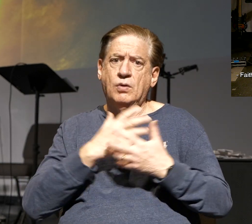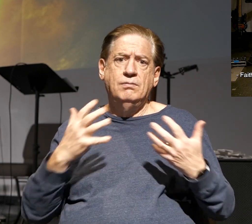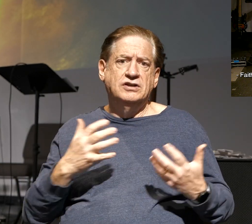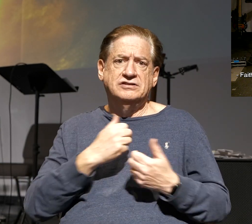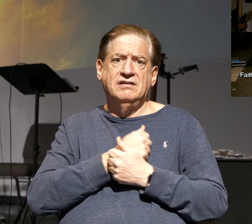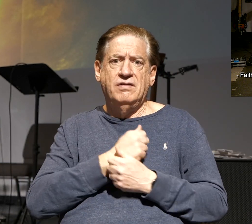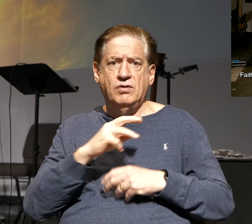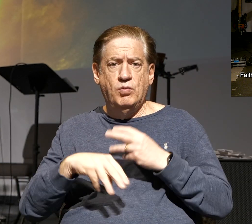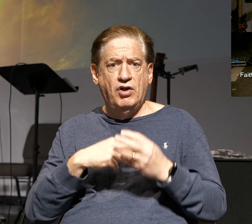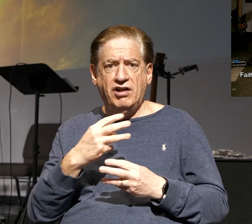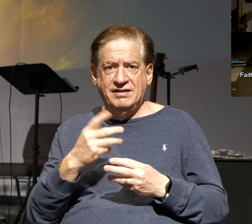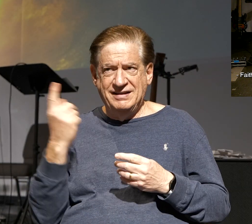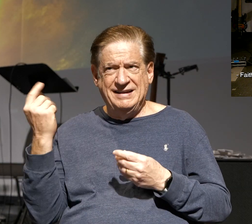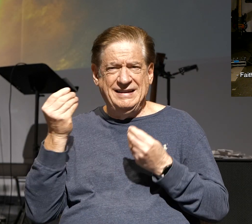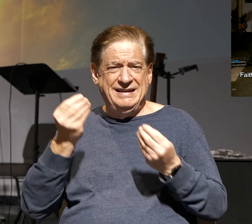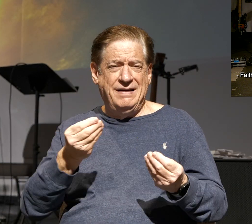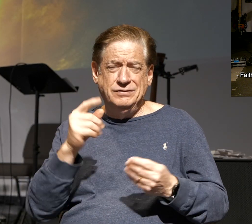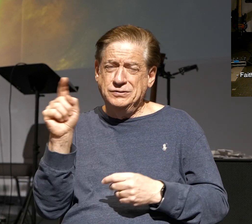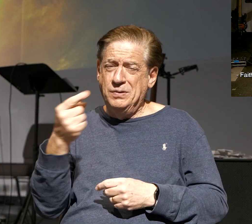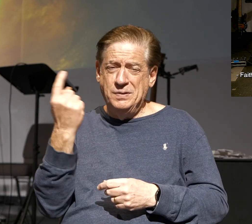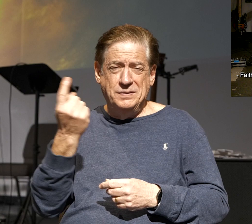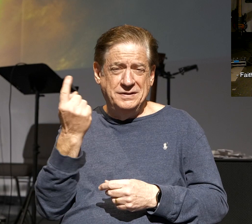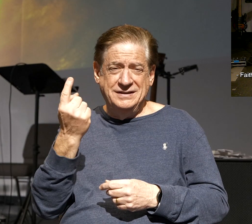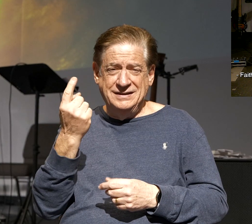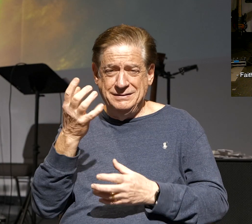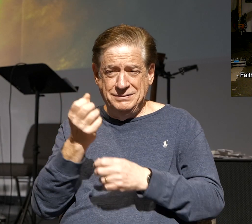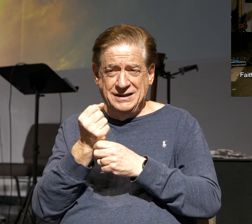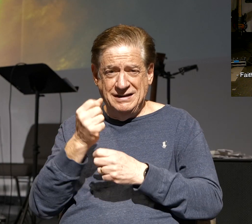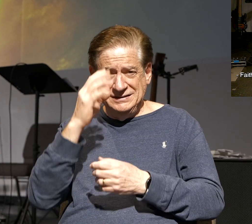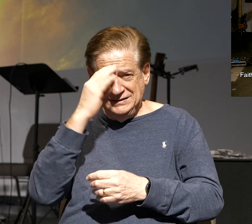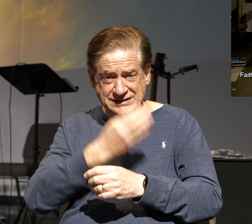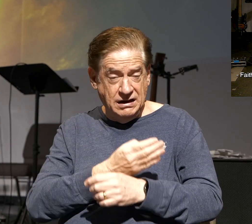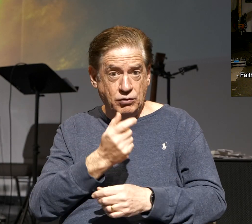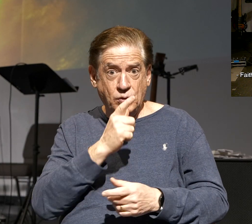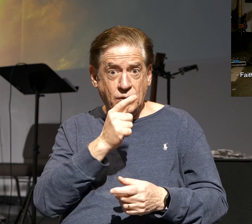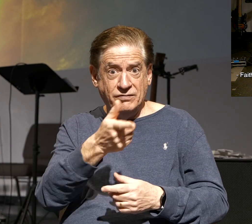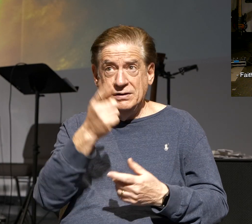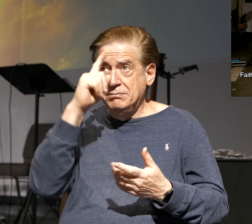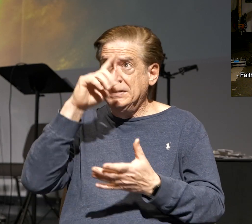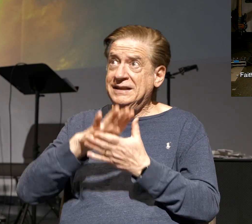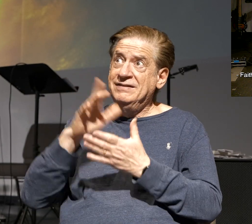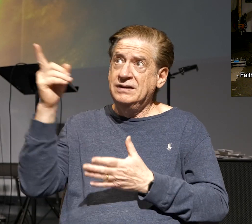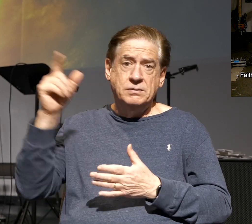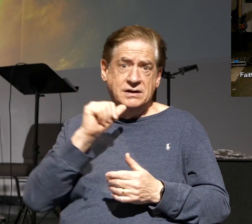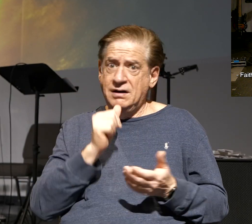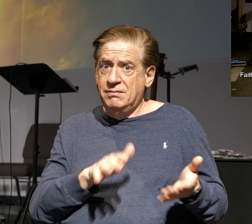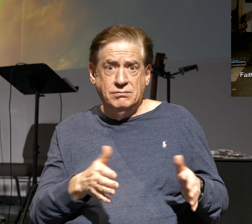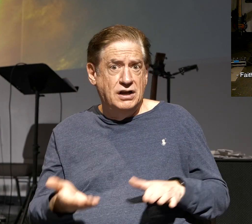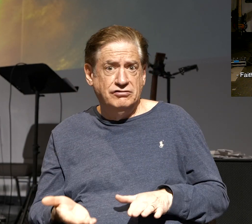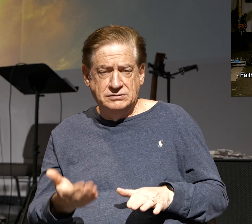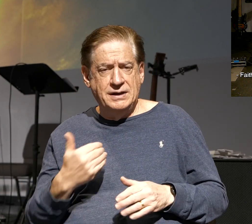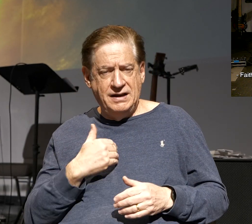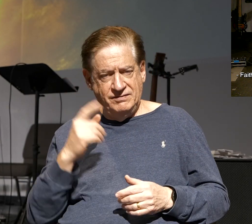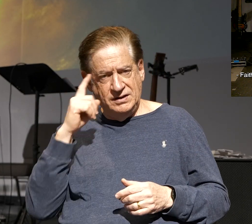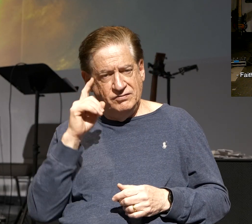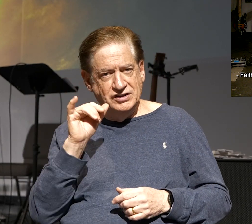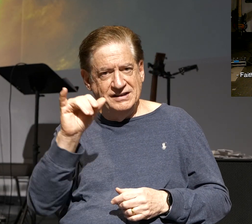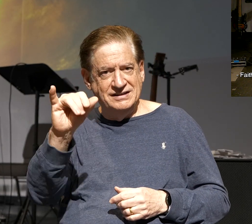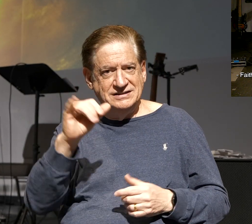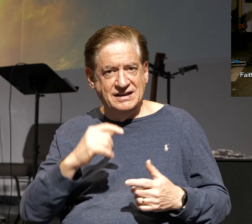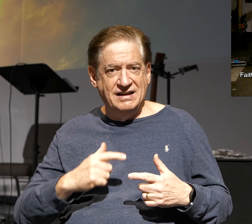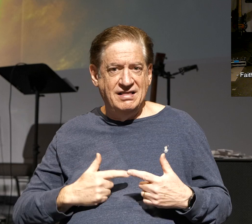Him would not perish but have everlasting life. You really only have two choices. It's either eternal life or you're going to perish.